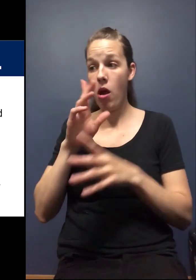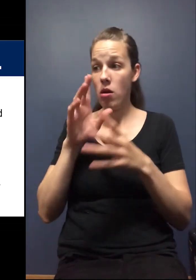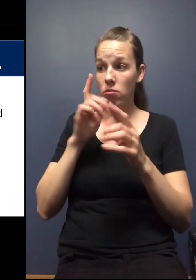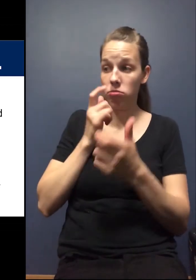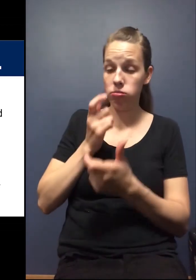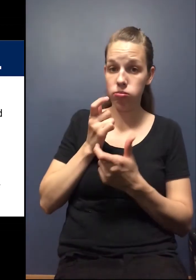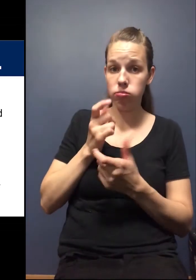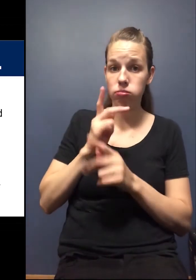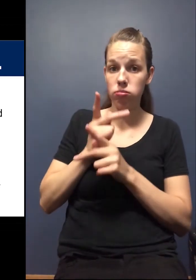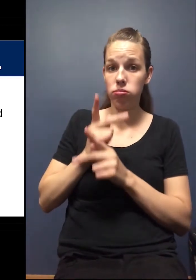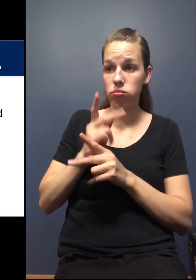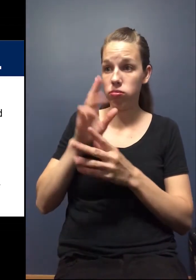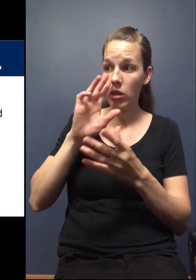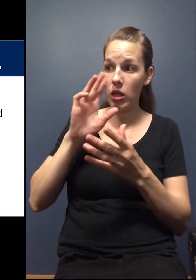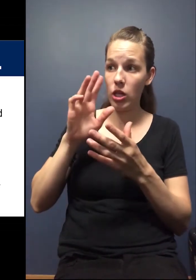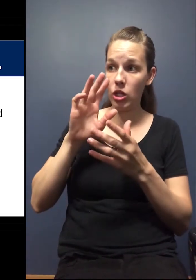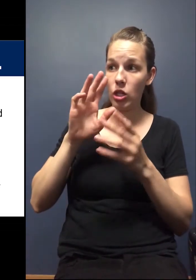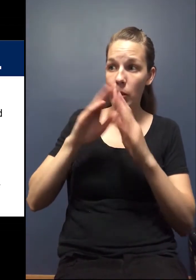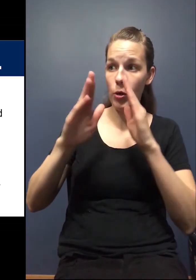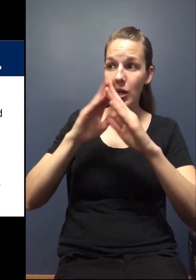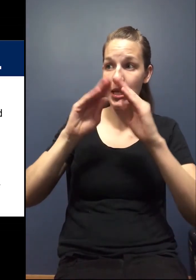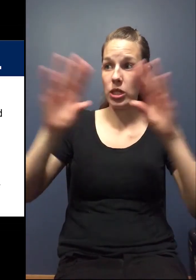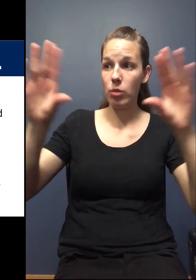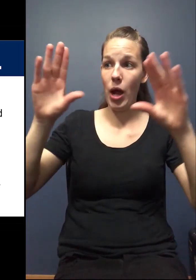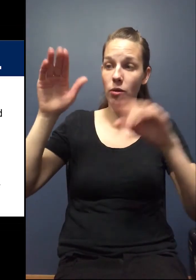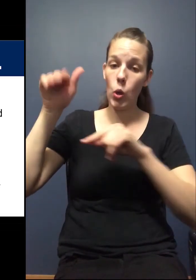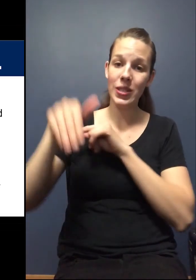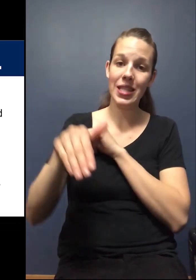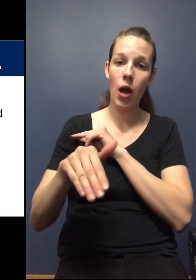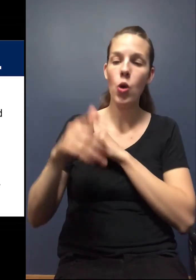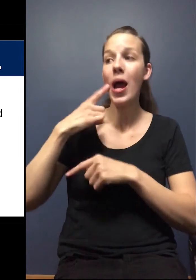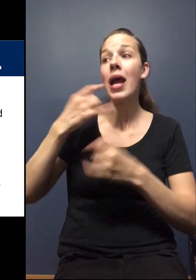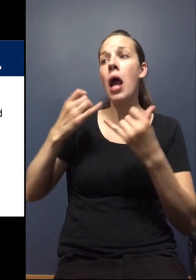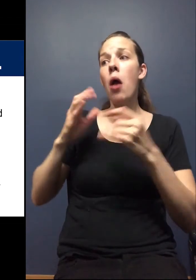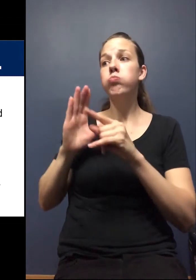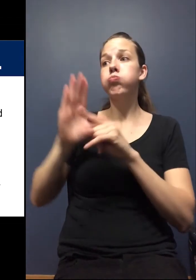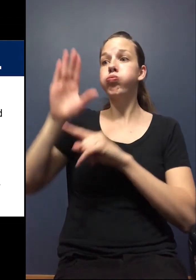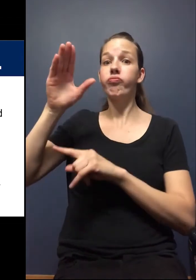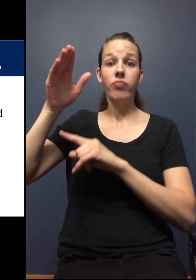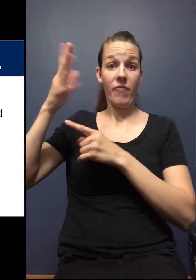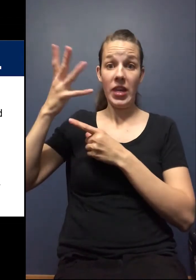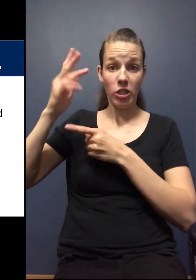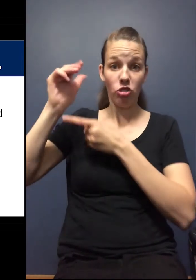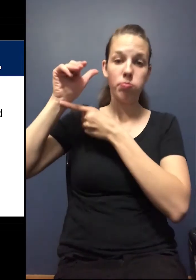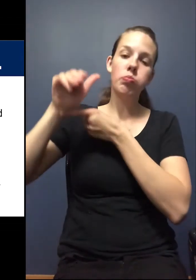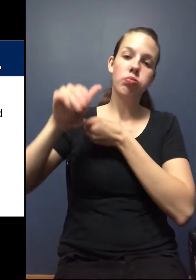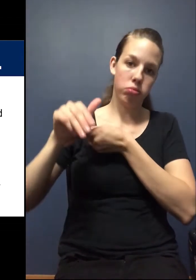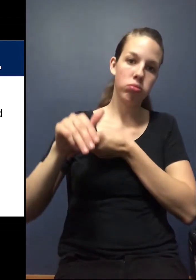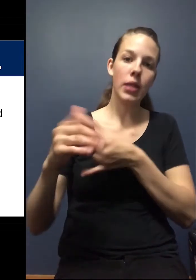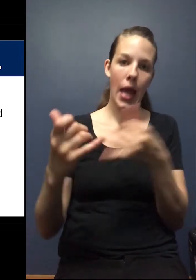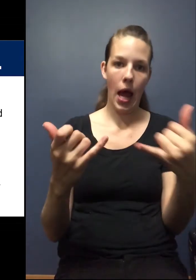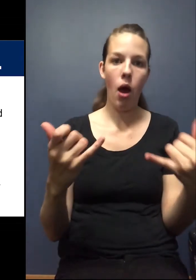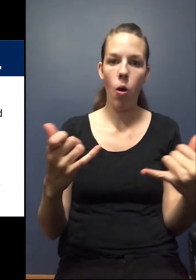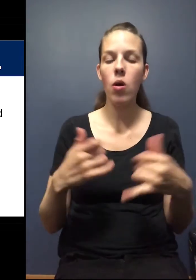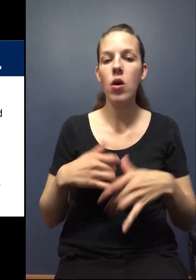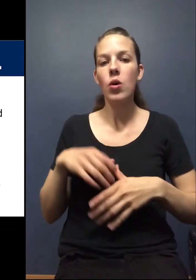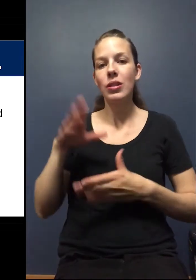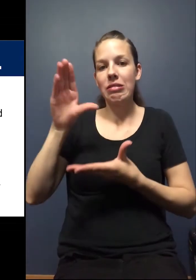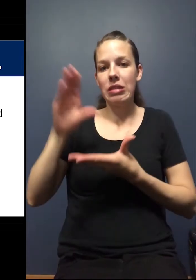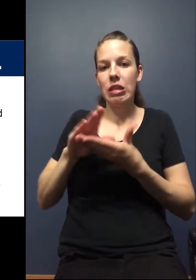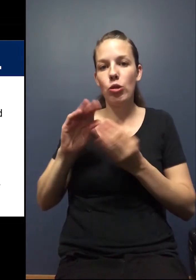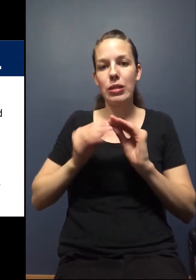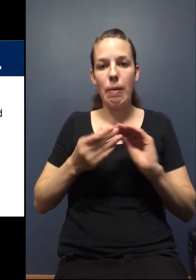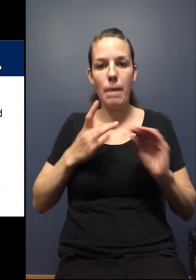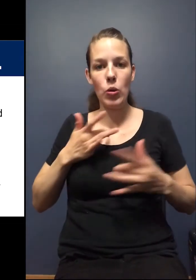spread continue to go down as we can, we're on a downhill slide. We're starting to see a decrease, um, in our numbers. What's